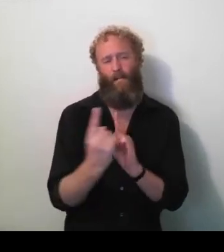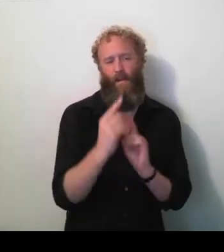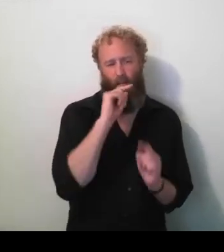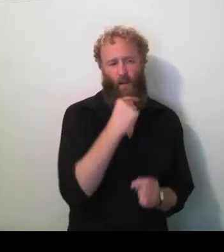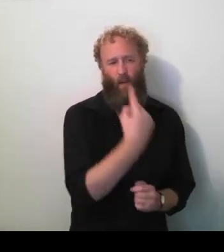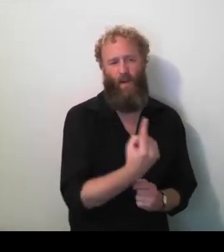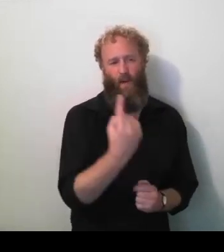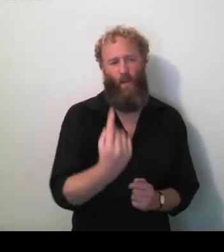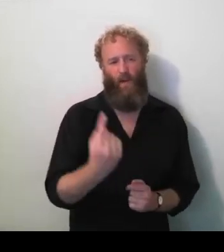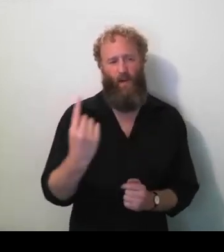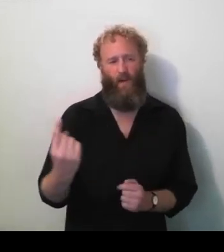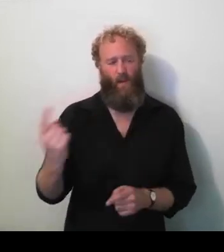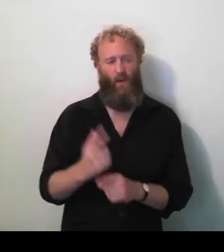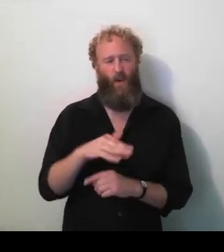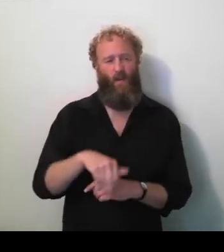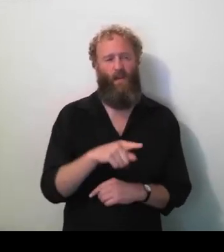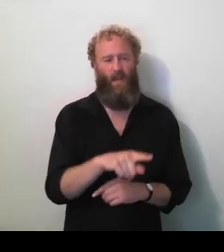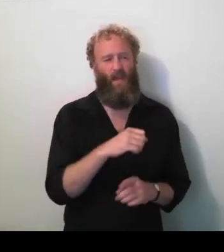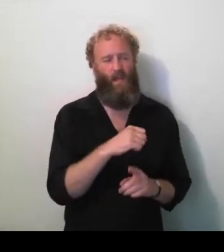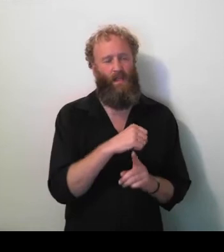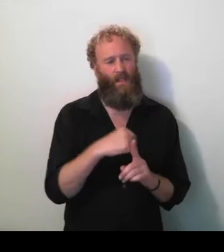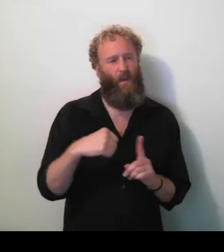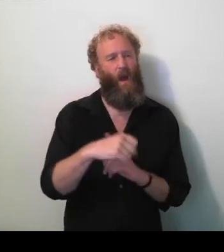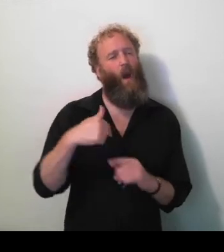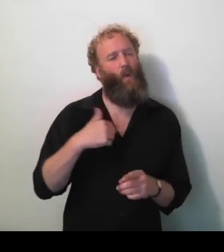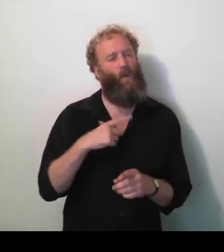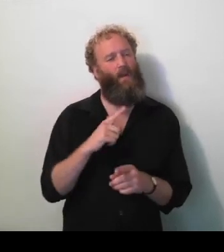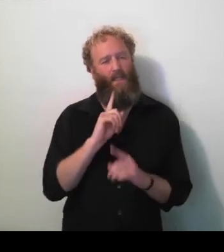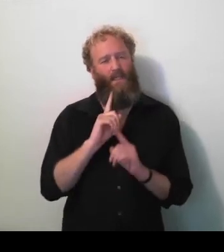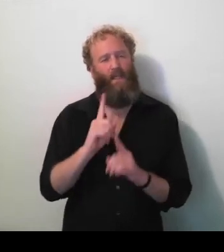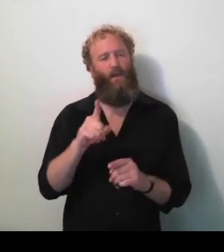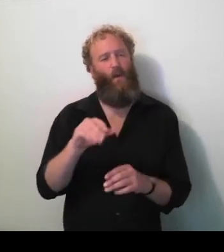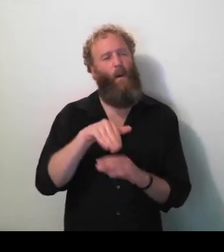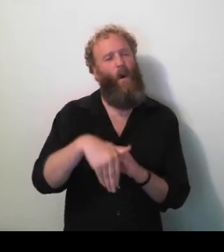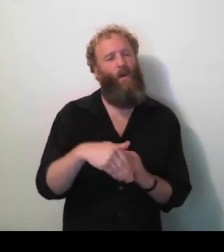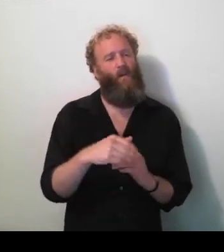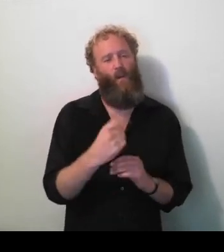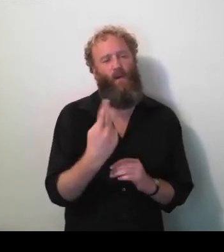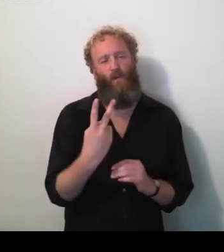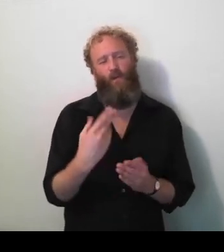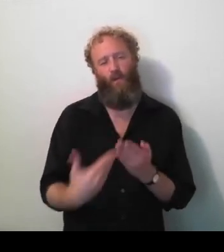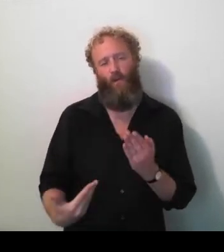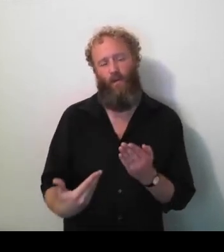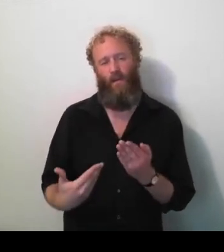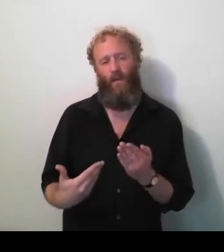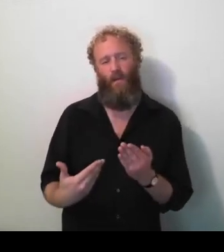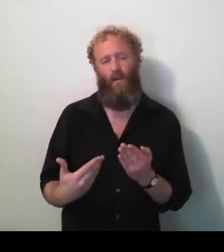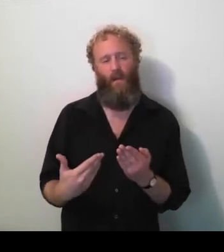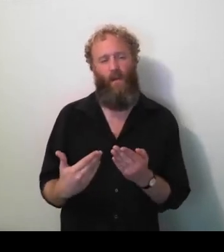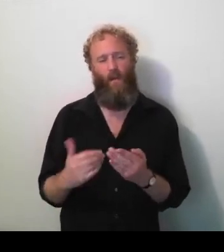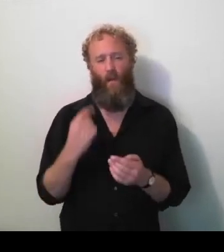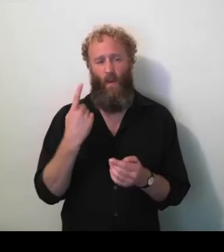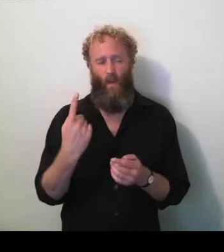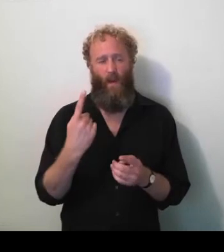I'd just like to tell you about a couple of those. So one of these cases is a Down